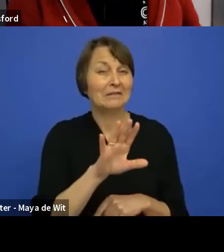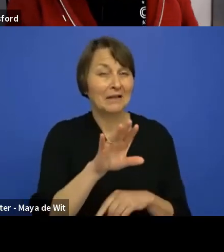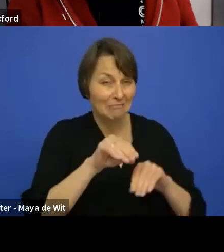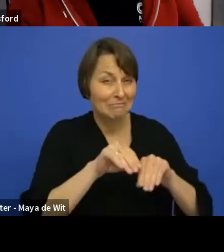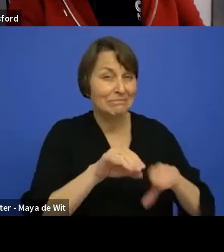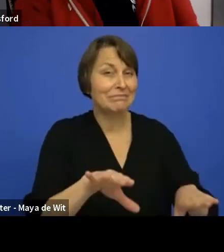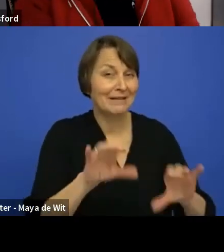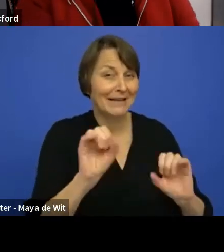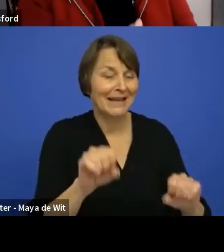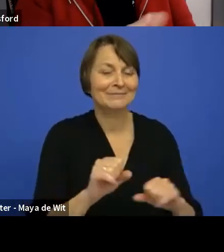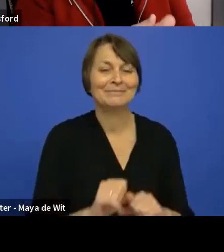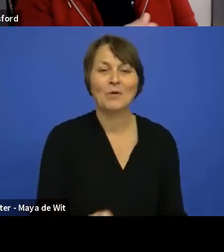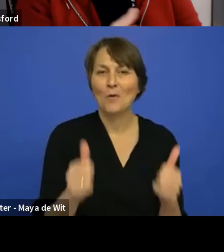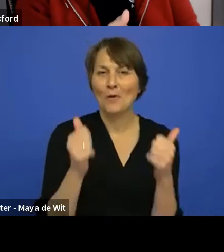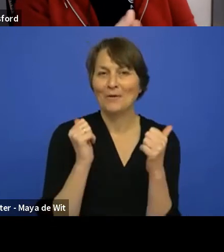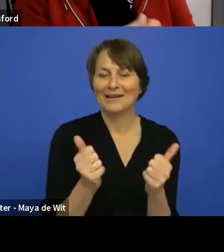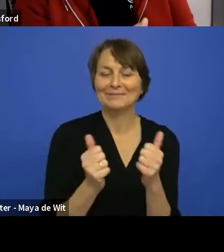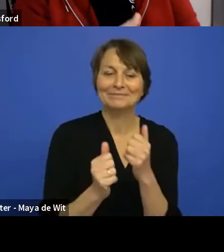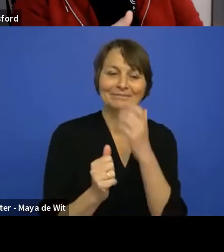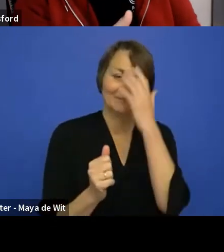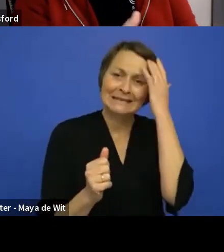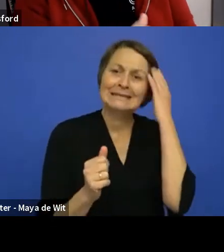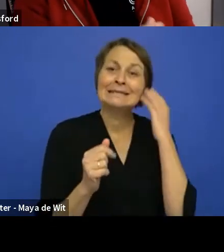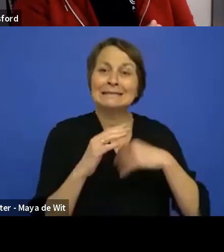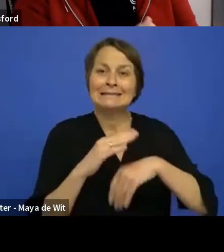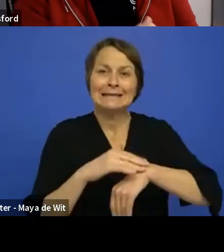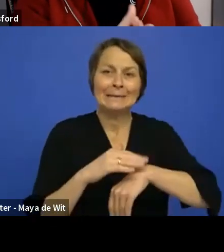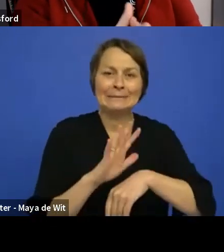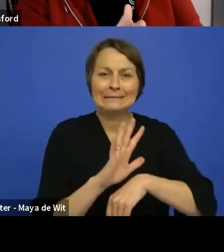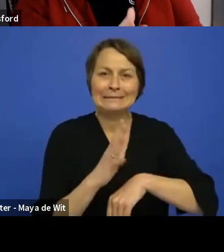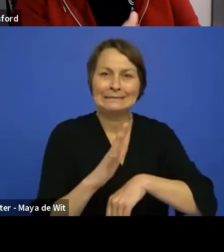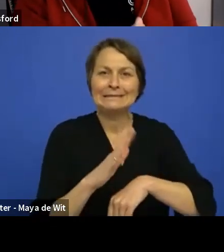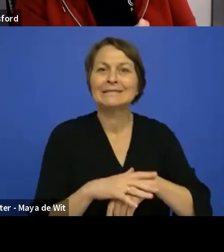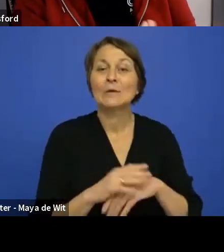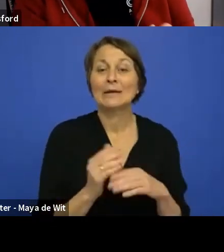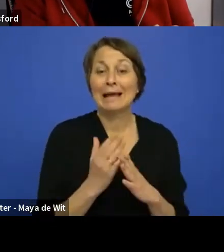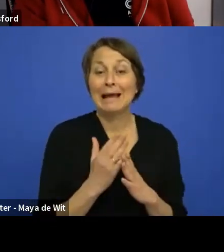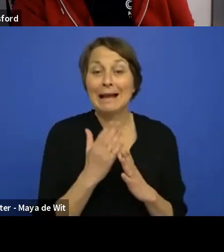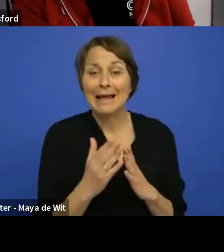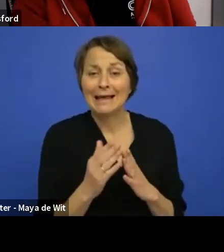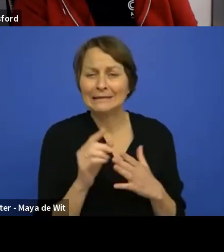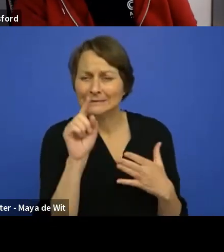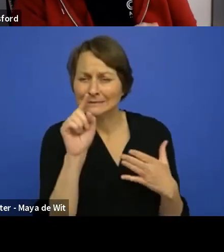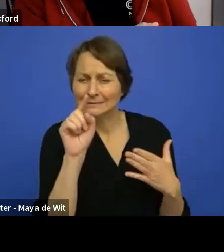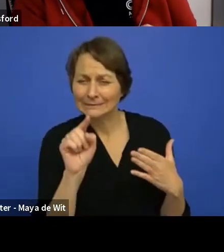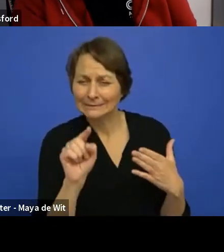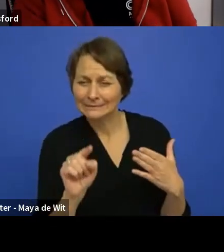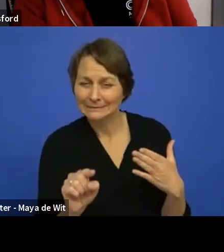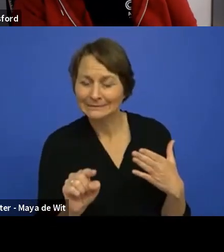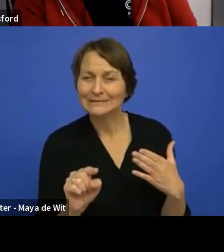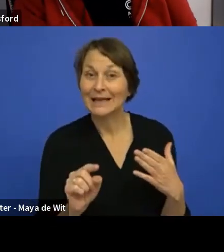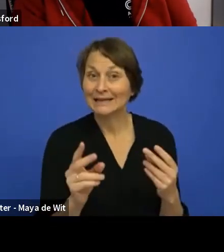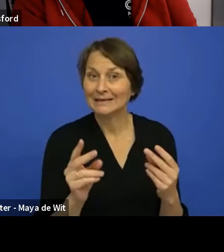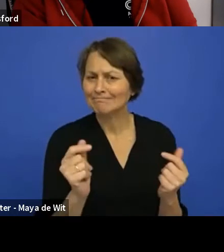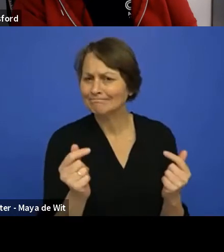Okay. Well, we're running short on time, so we can try and get through the last ones. Rapid fire, guess. Um,